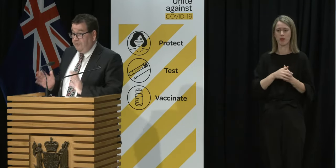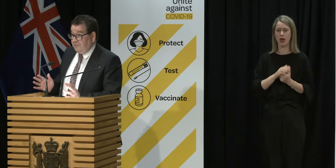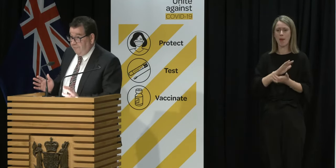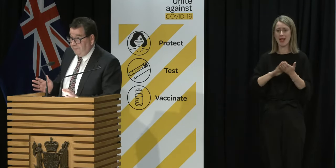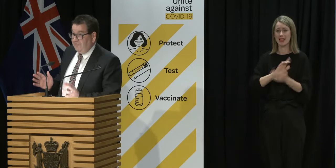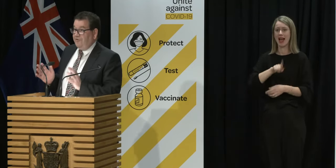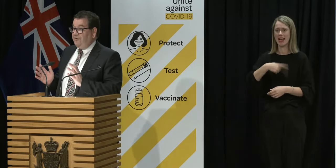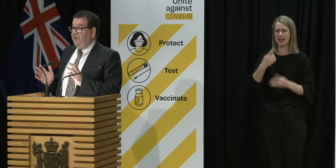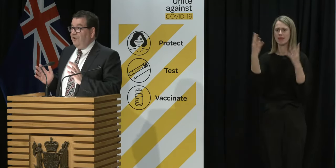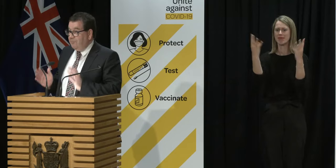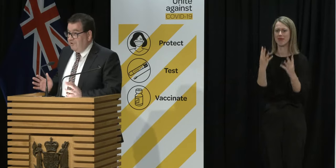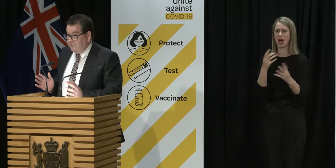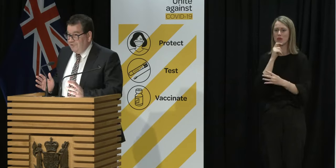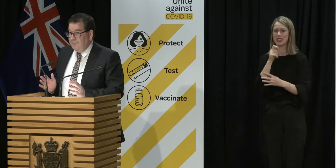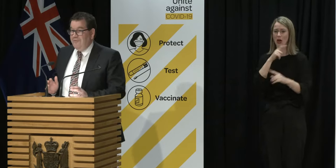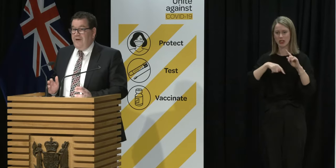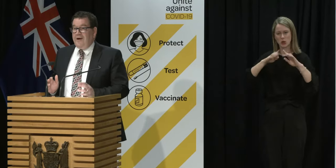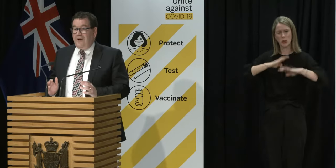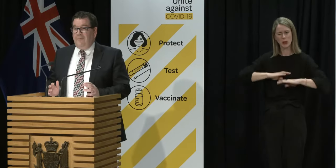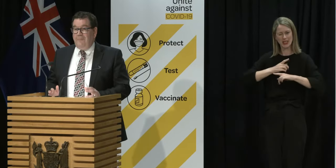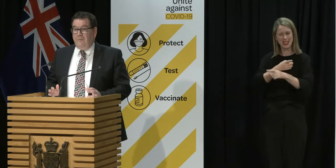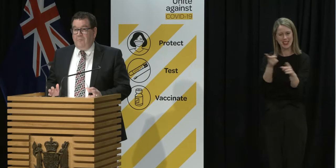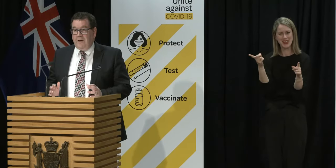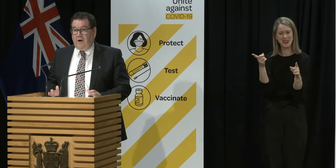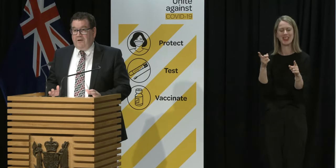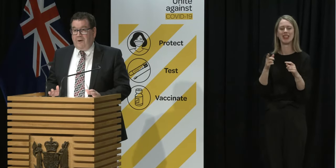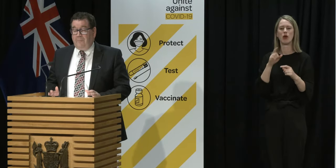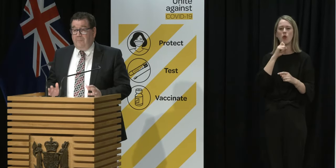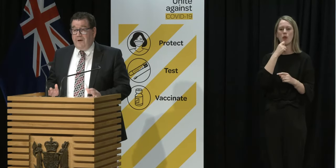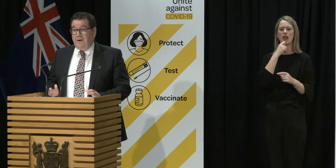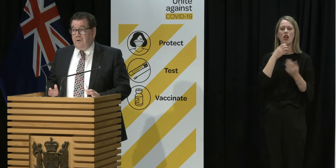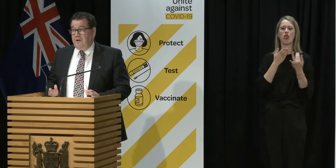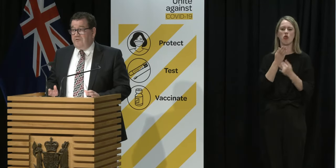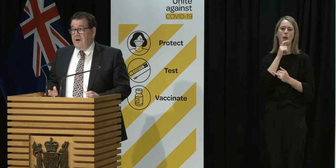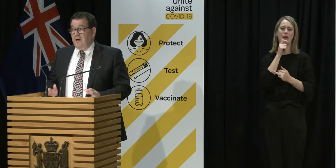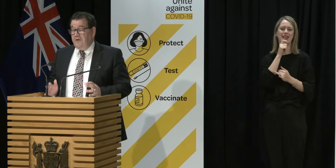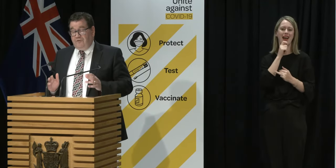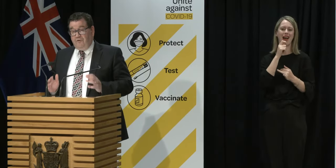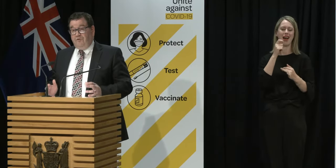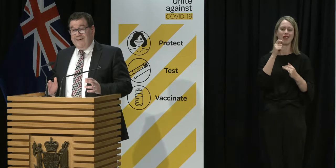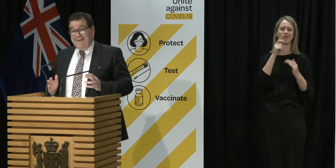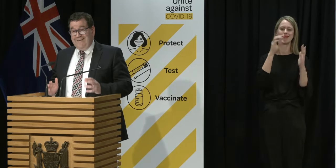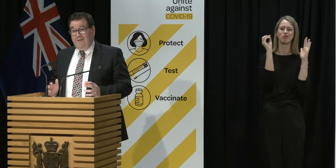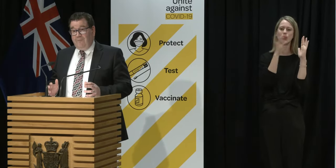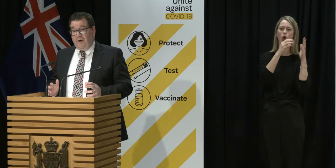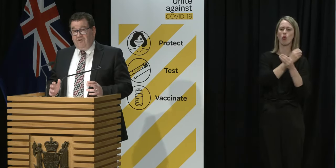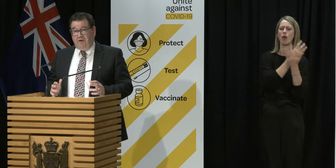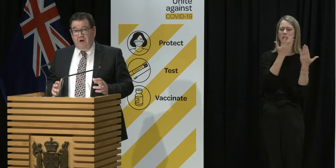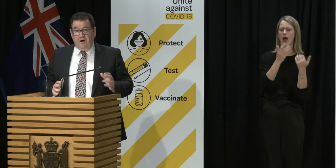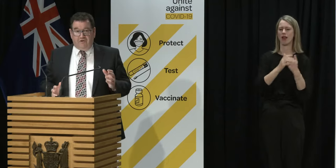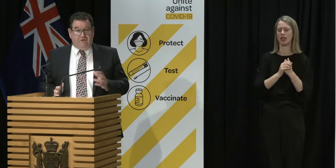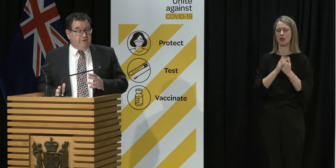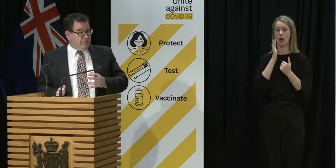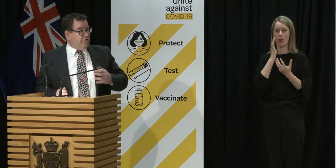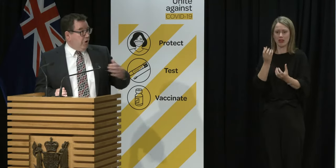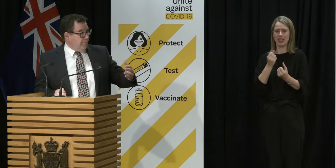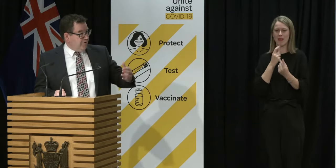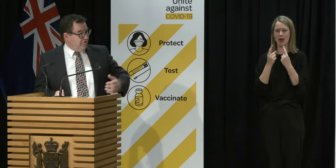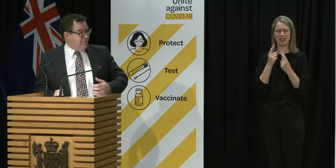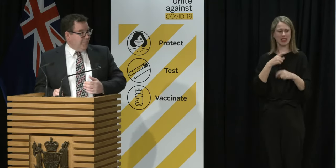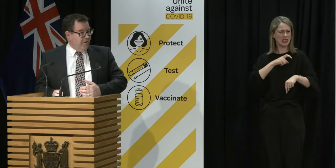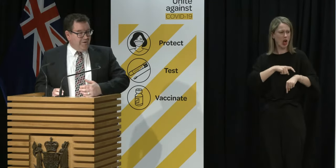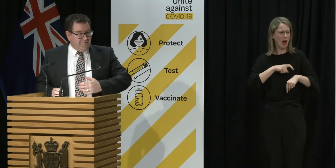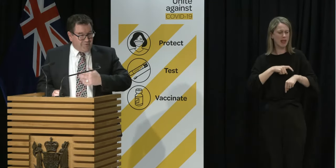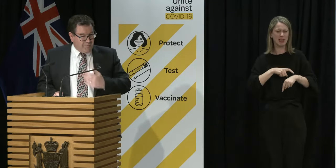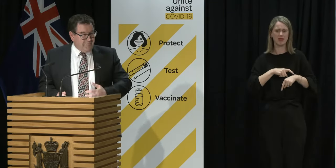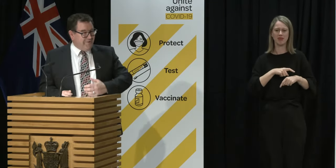another press conference just to reassure you of that it will be likely done by media release as soon as we get the information it's just there's a timing